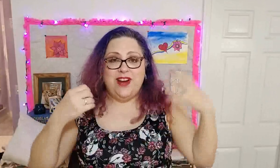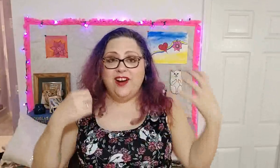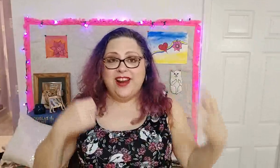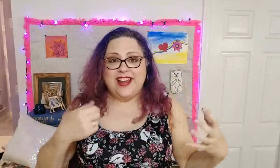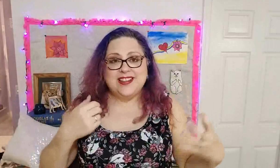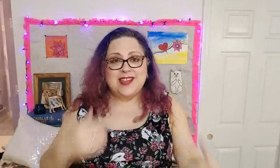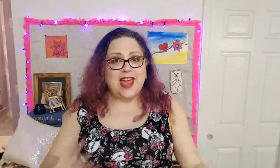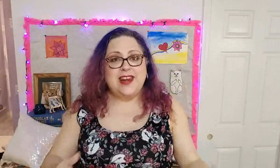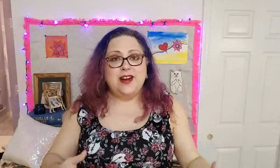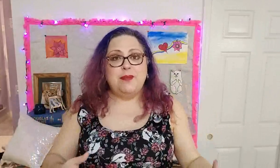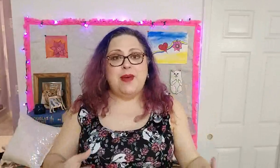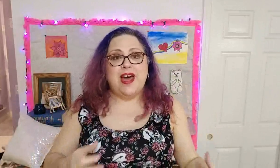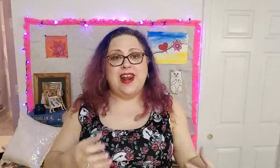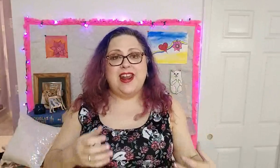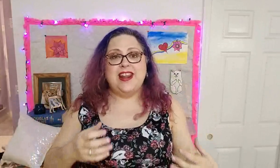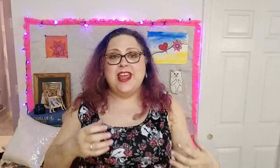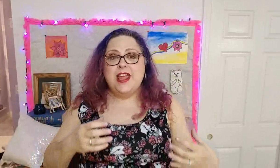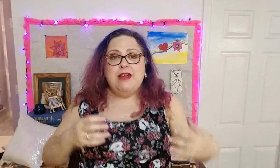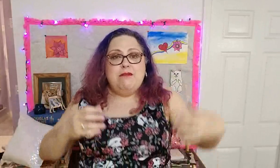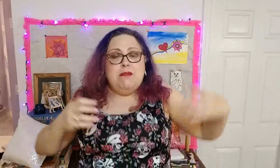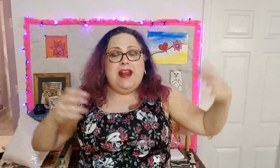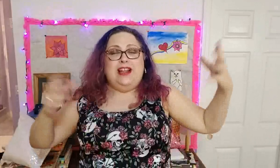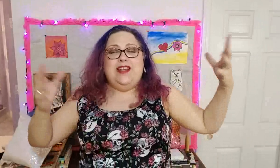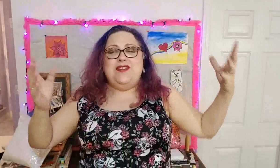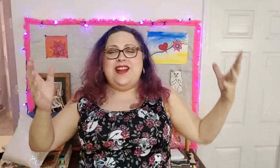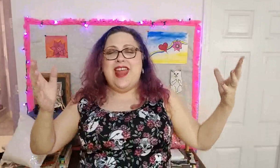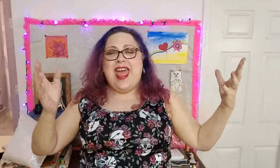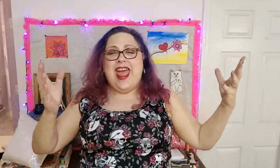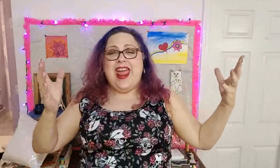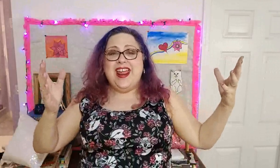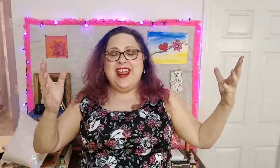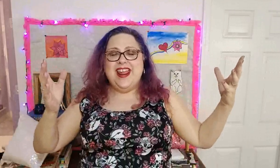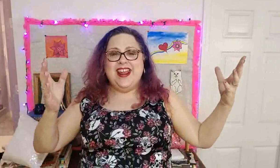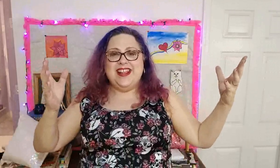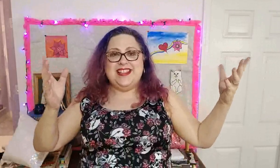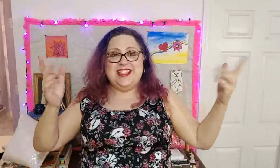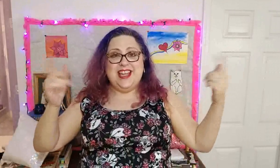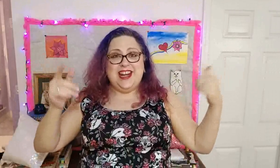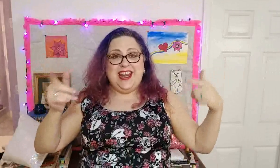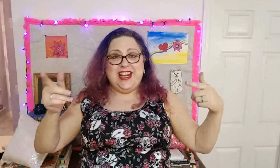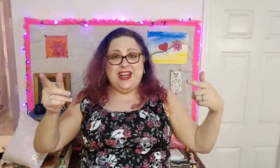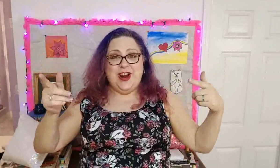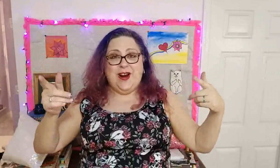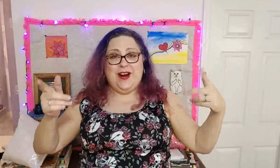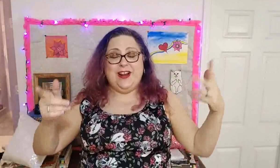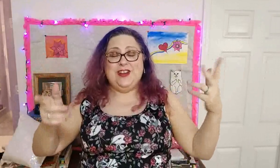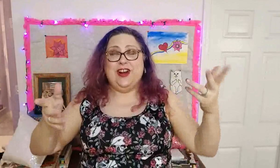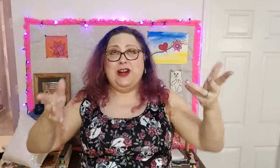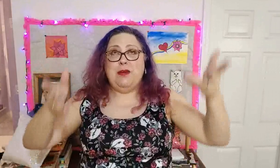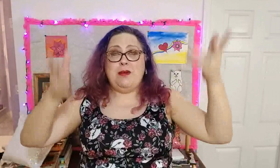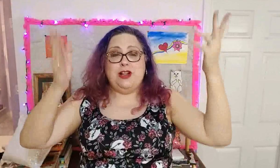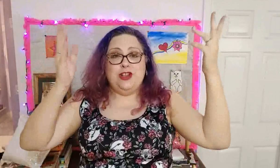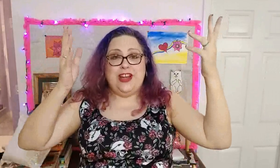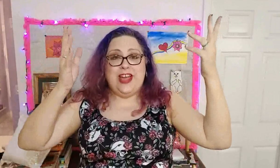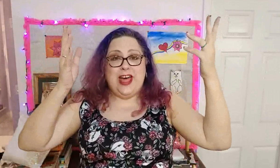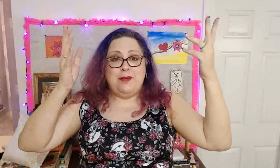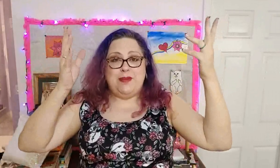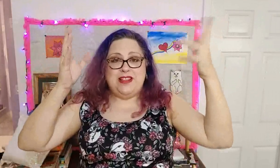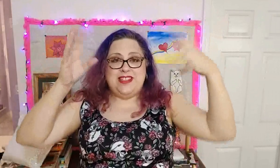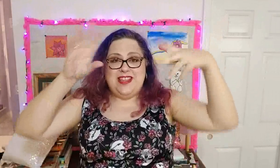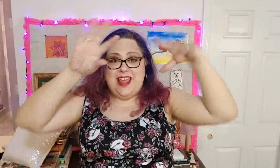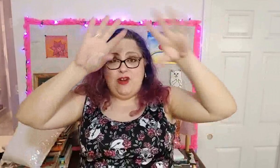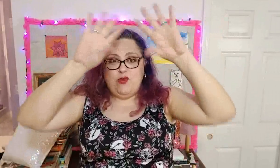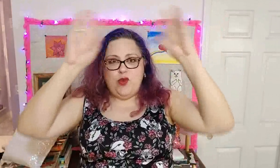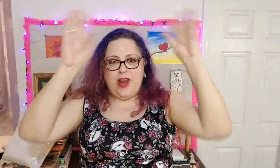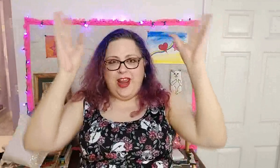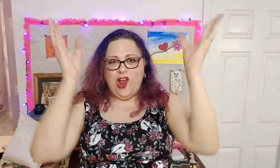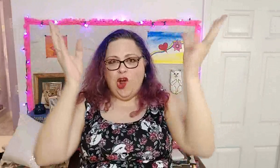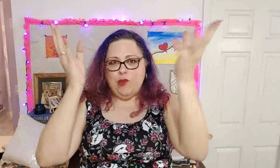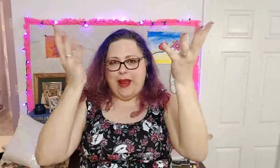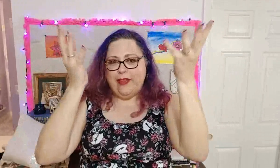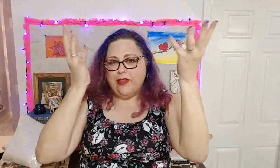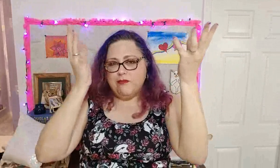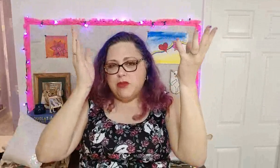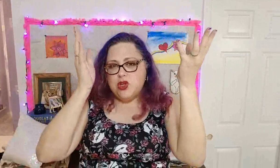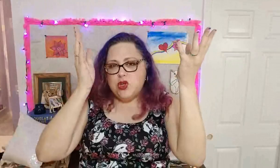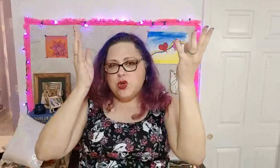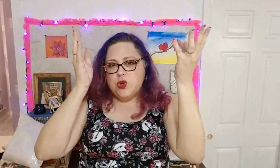very excited about it. Middle of the day, it's going to get dark, and you're going to be able to look up and see that ring around the moon.